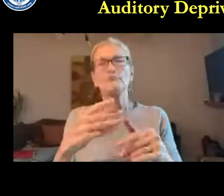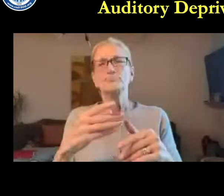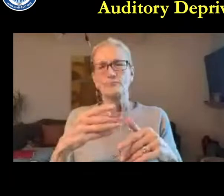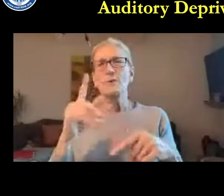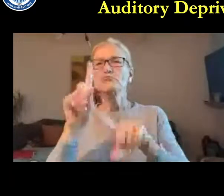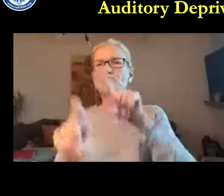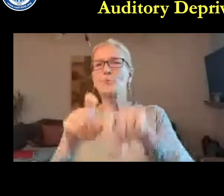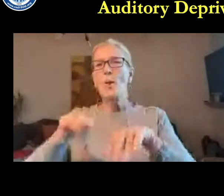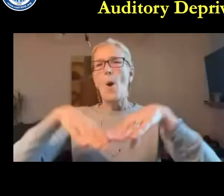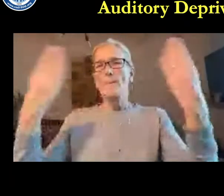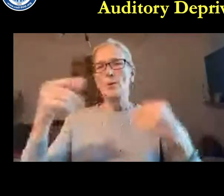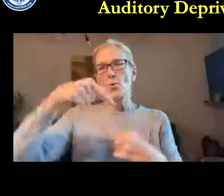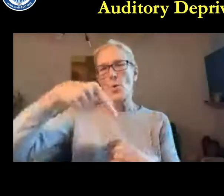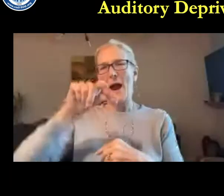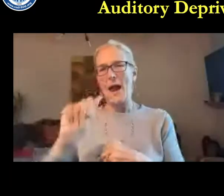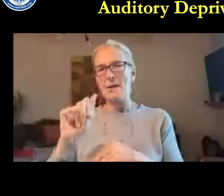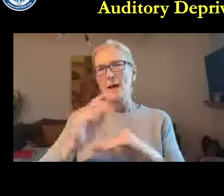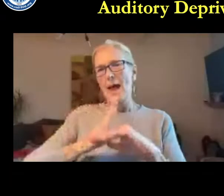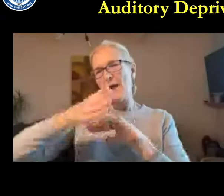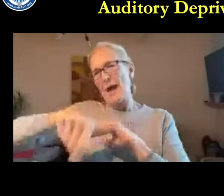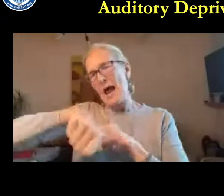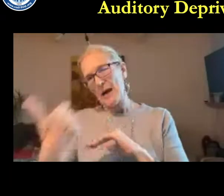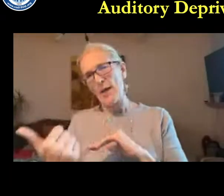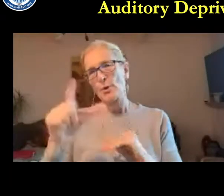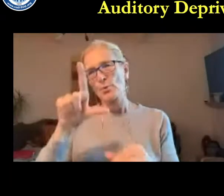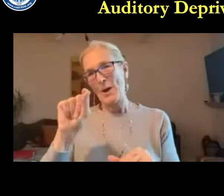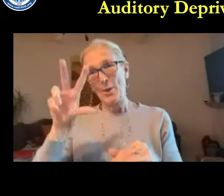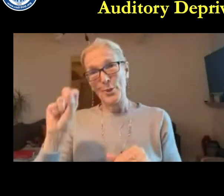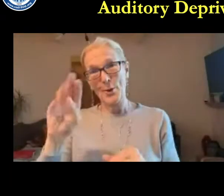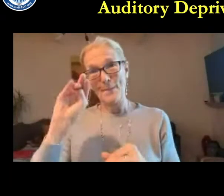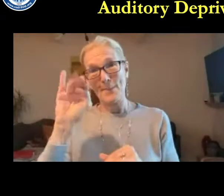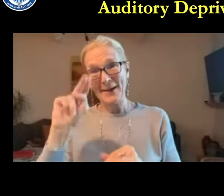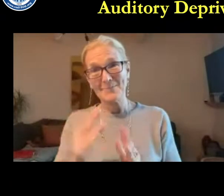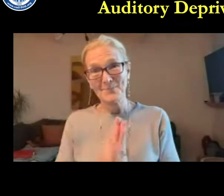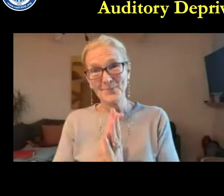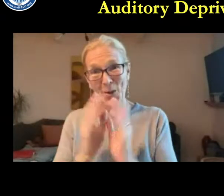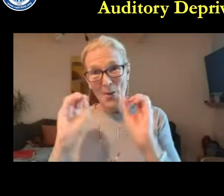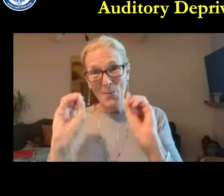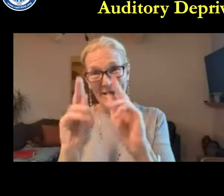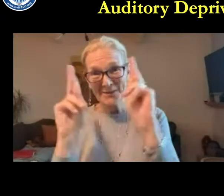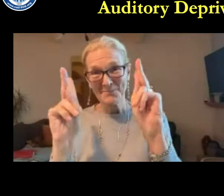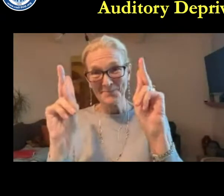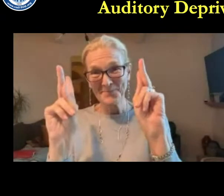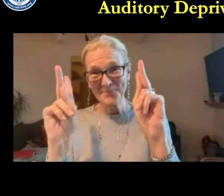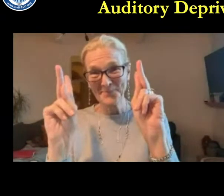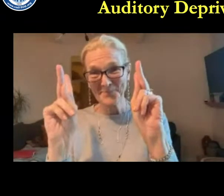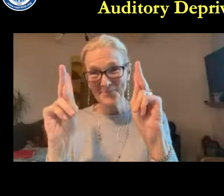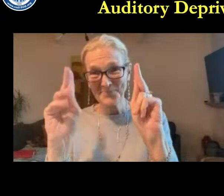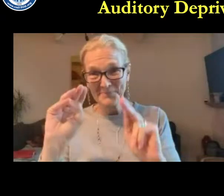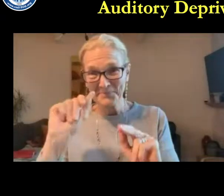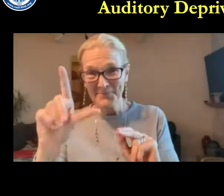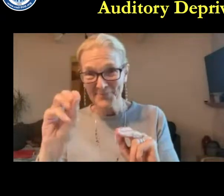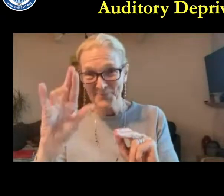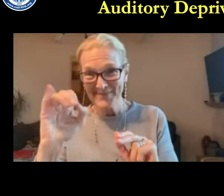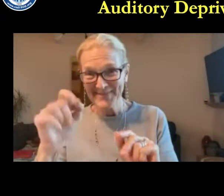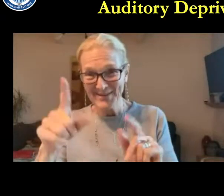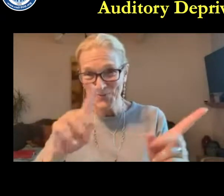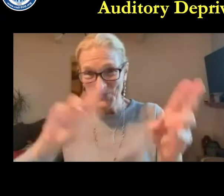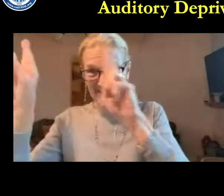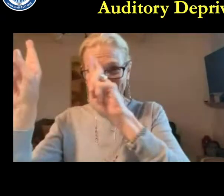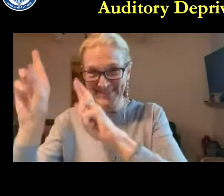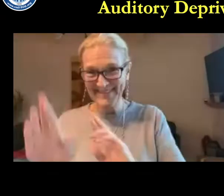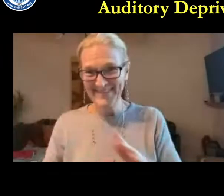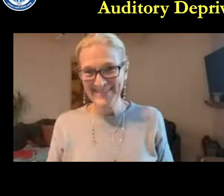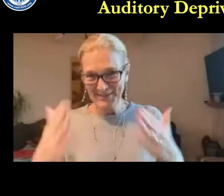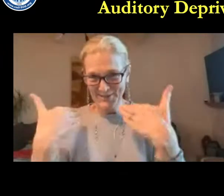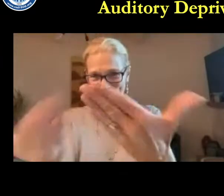questions. You can ask them online at Facebook. And we will go ahead and open the Q&A box for another 20, 30